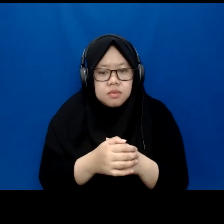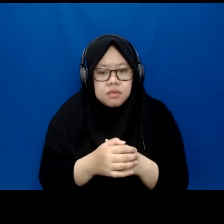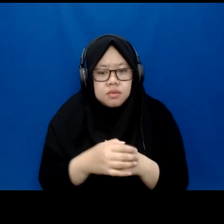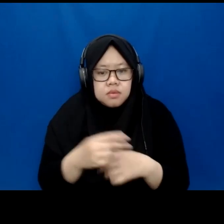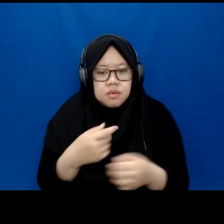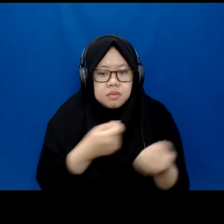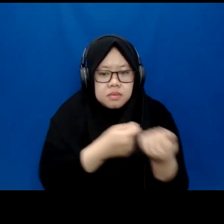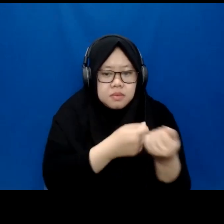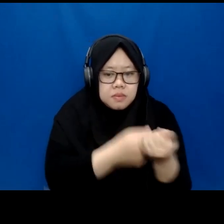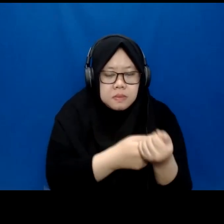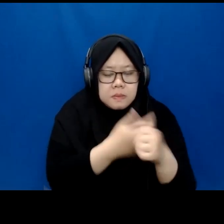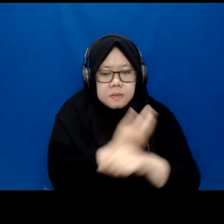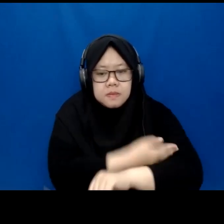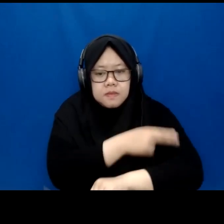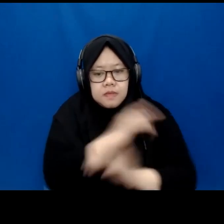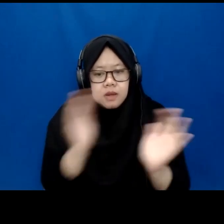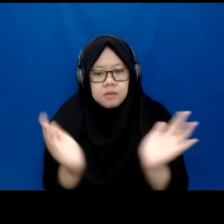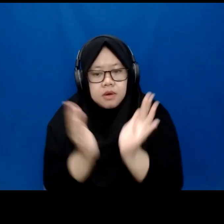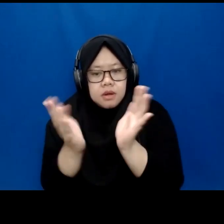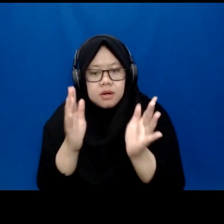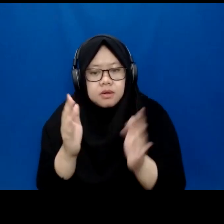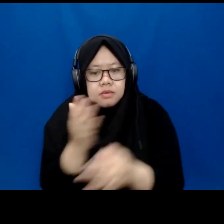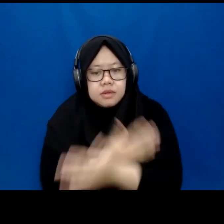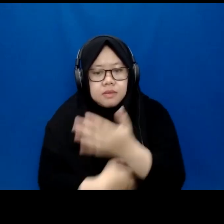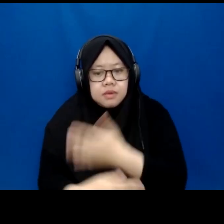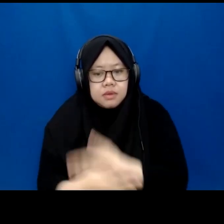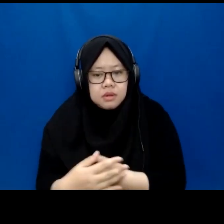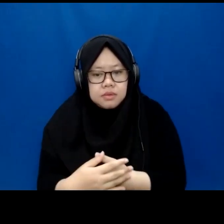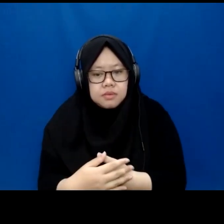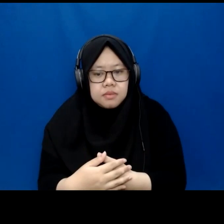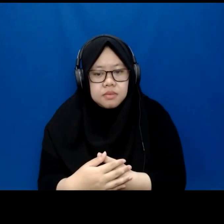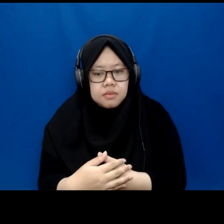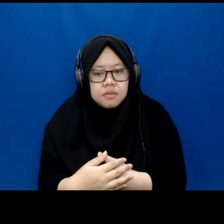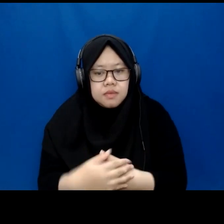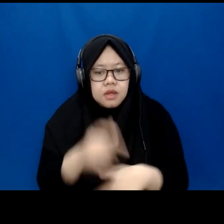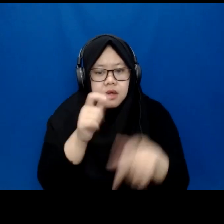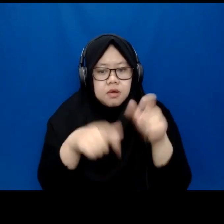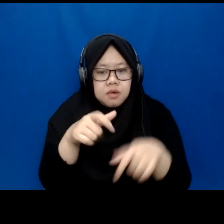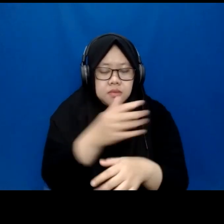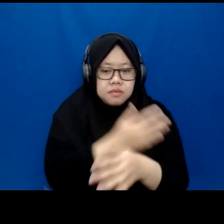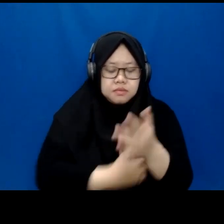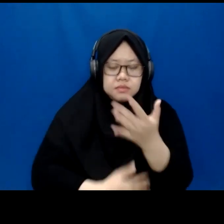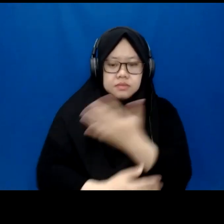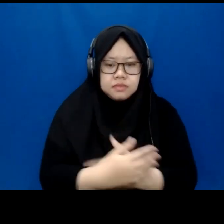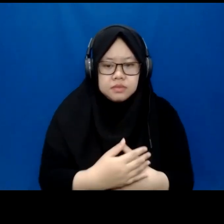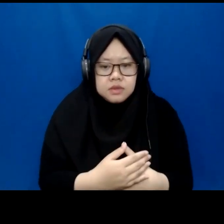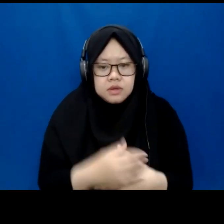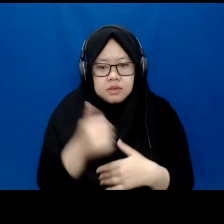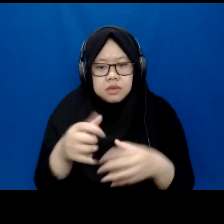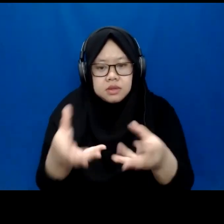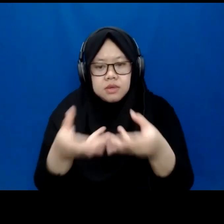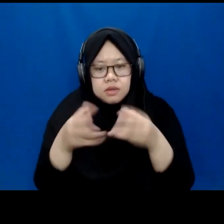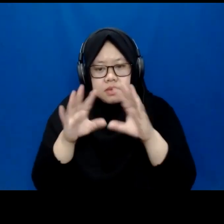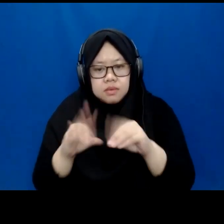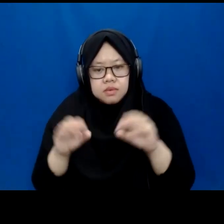disability employment in compliance with the law. And people with disability can get a job and